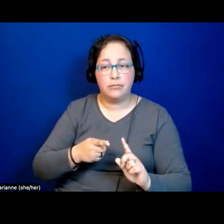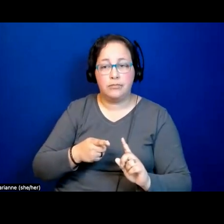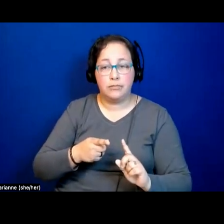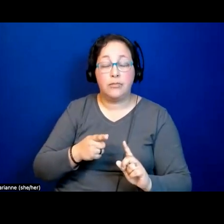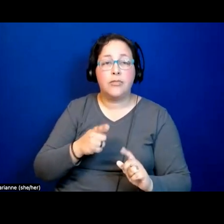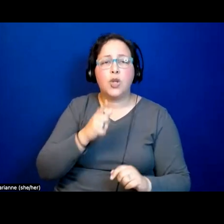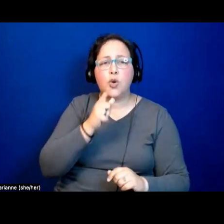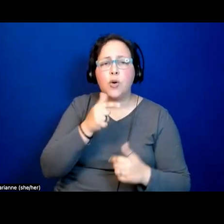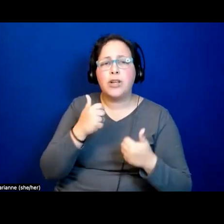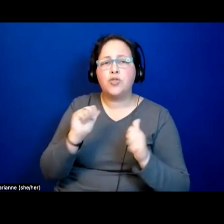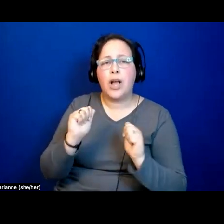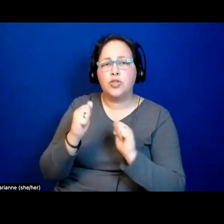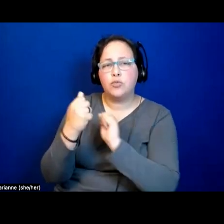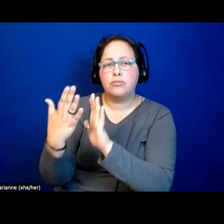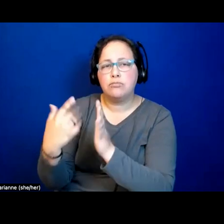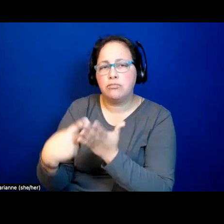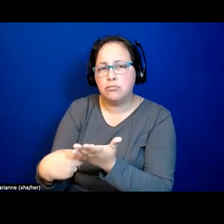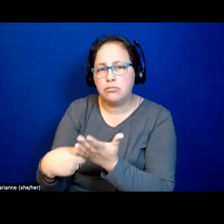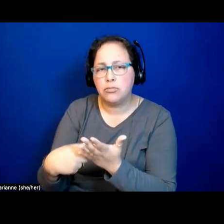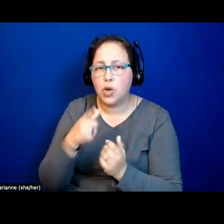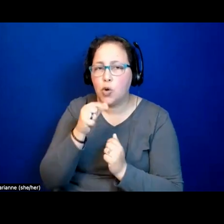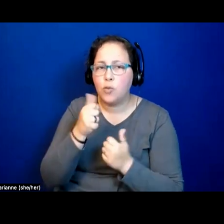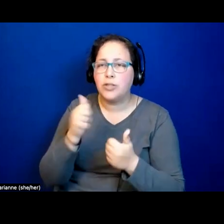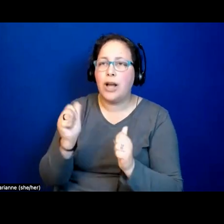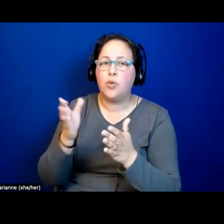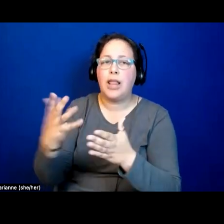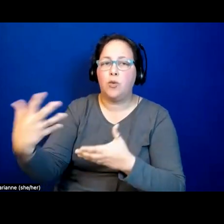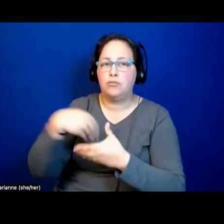engage? To whom are we in trying to incorporate?